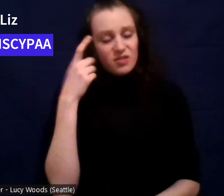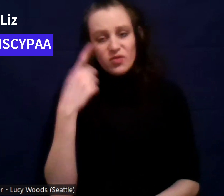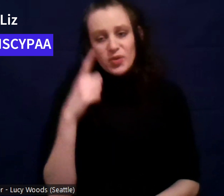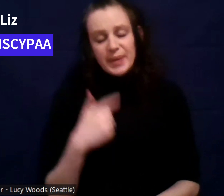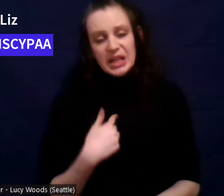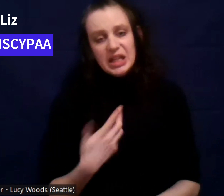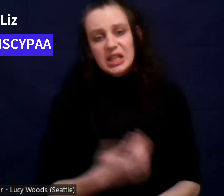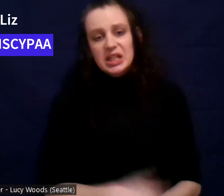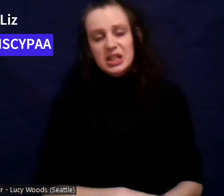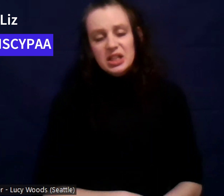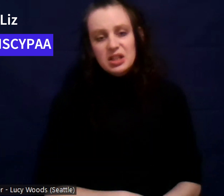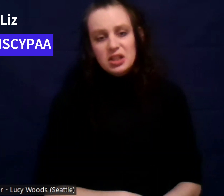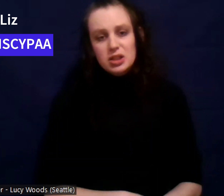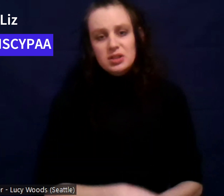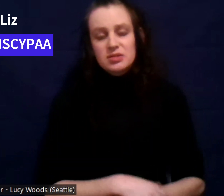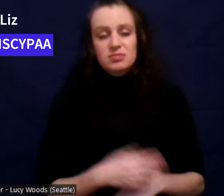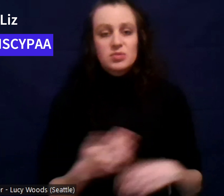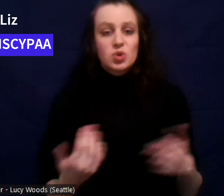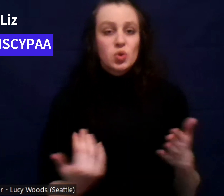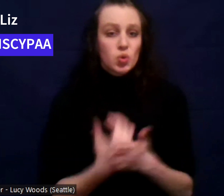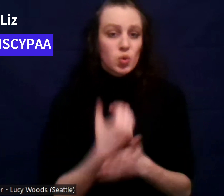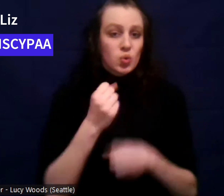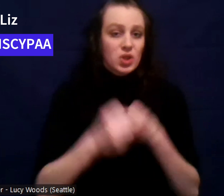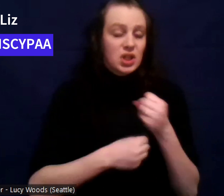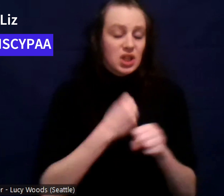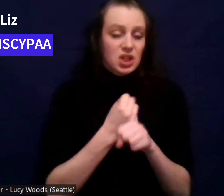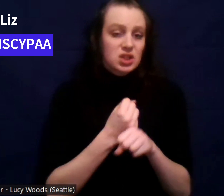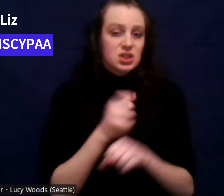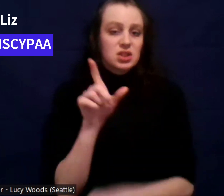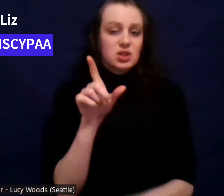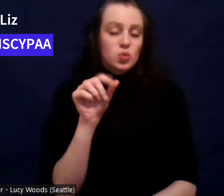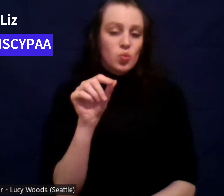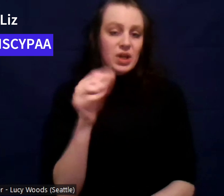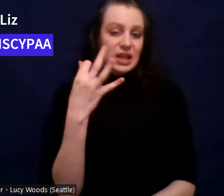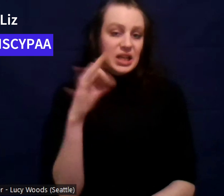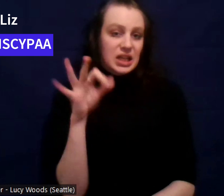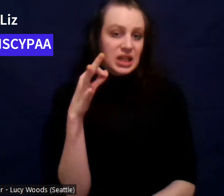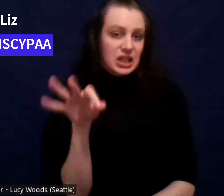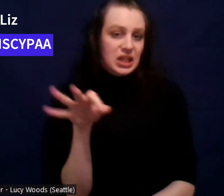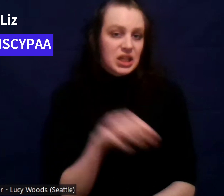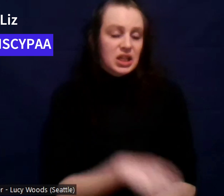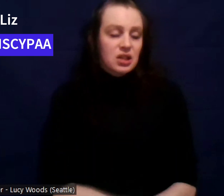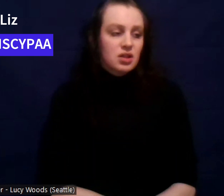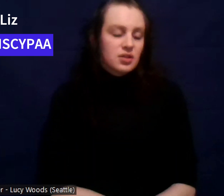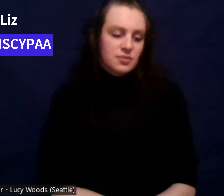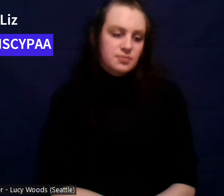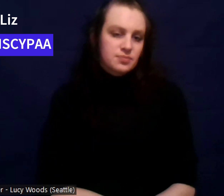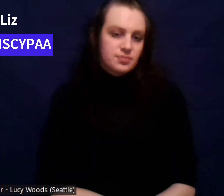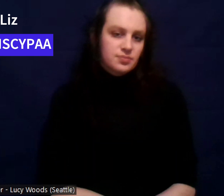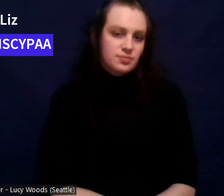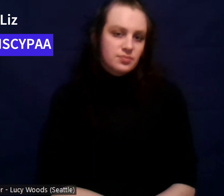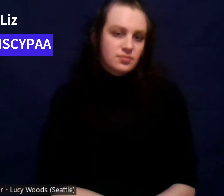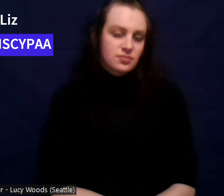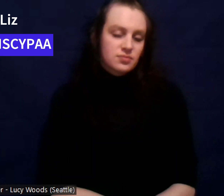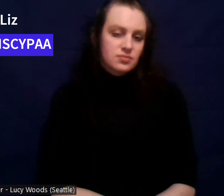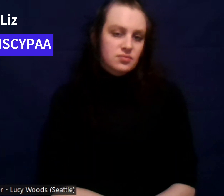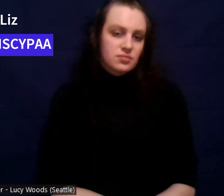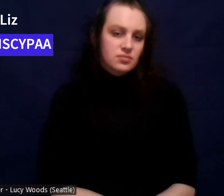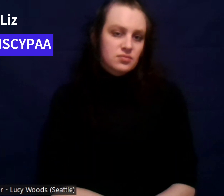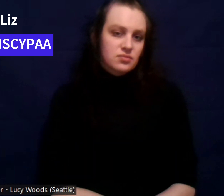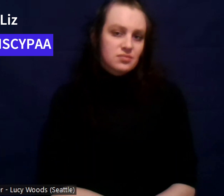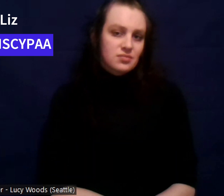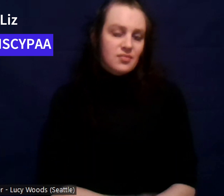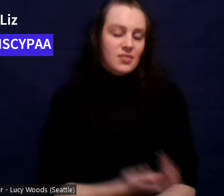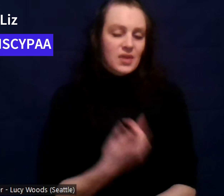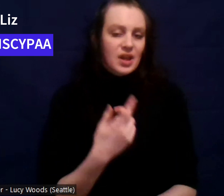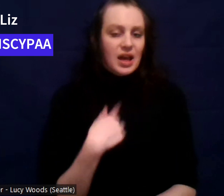This was new year's 2019. Um, and so you can imagine